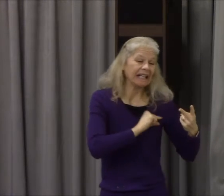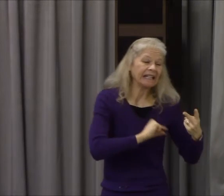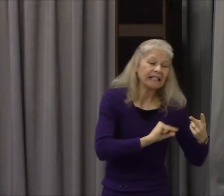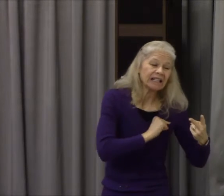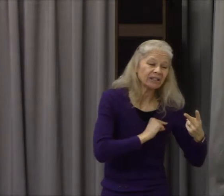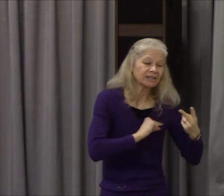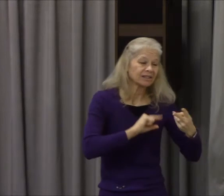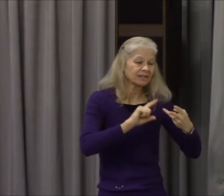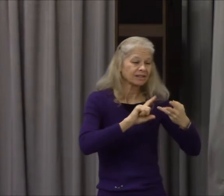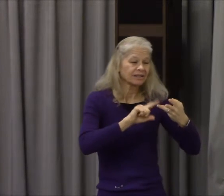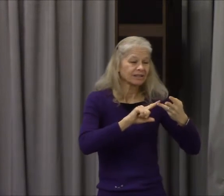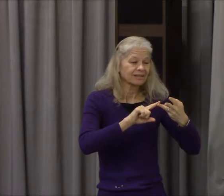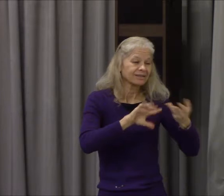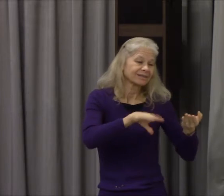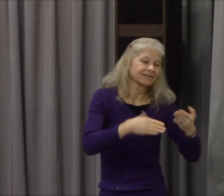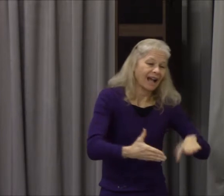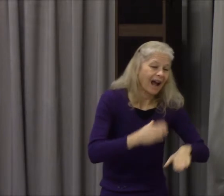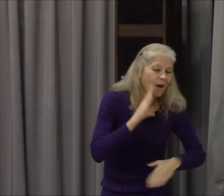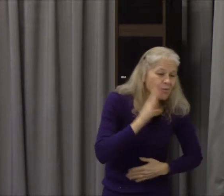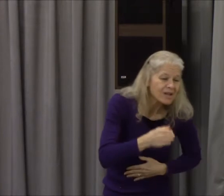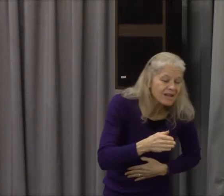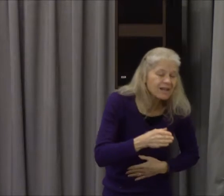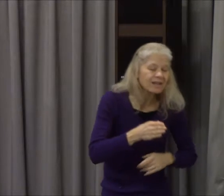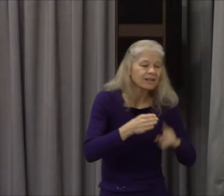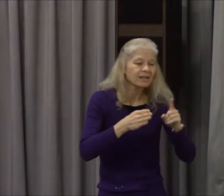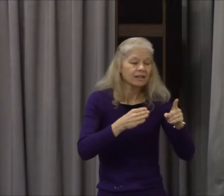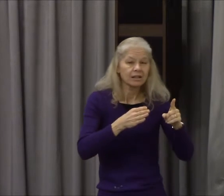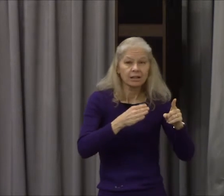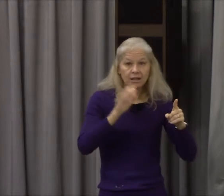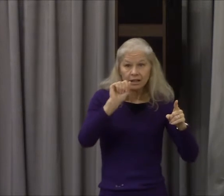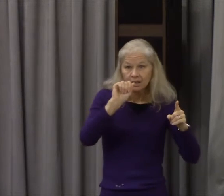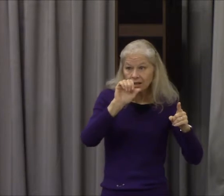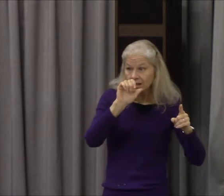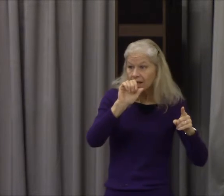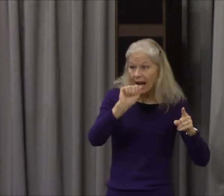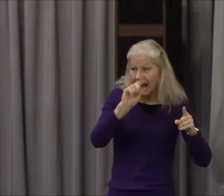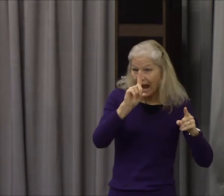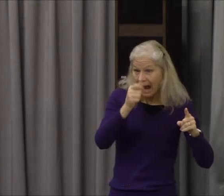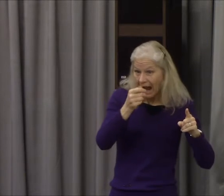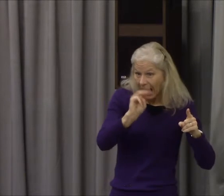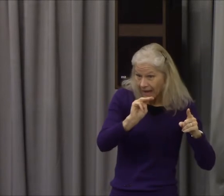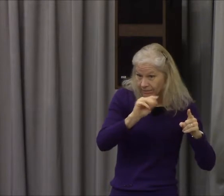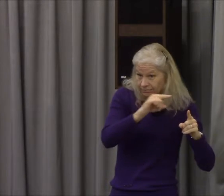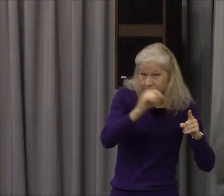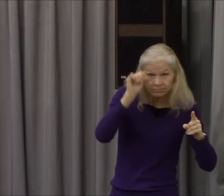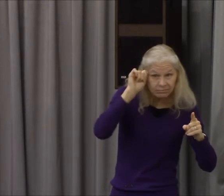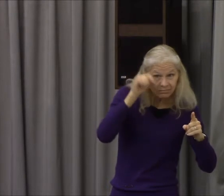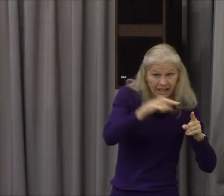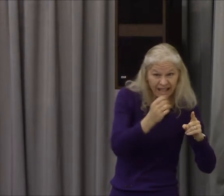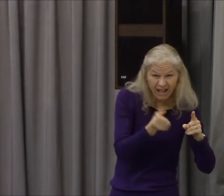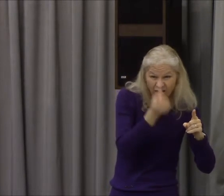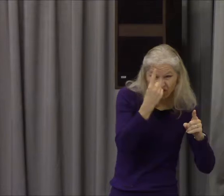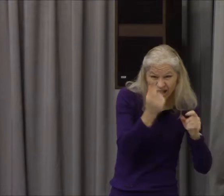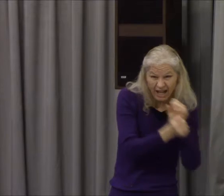I don't know how much Adam fully understood but that included the second death death and hell were cast into the lake of fire it's a second death